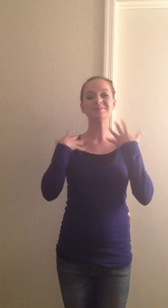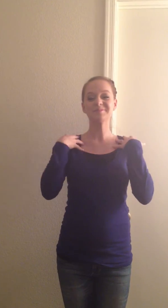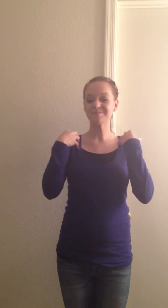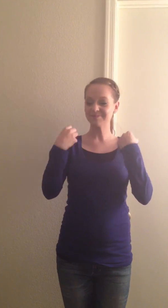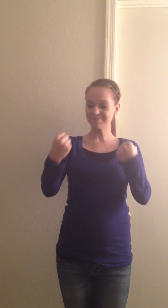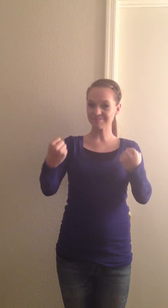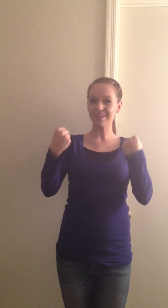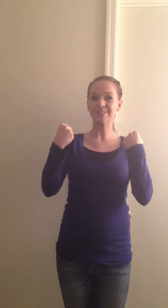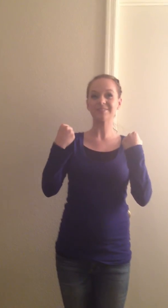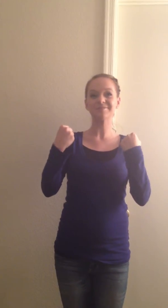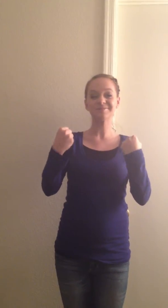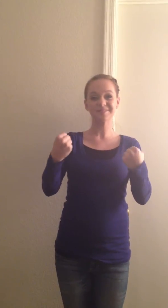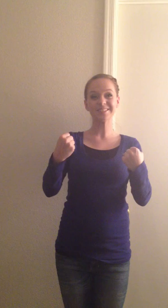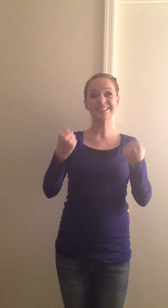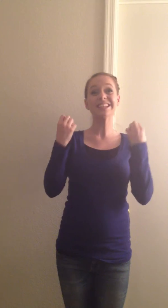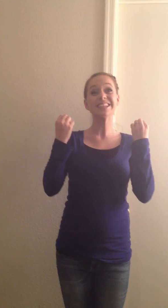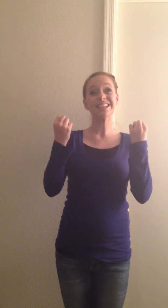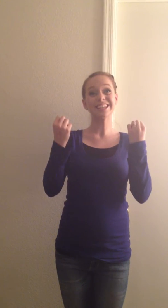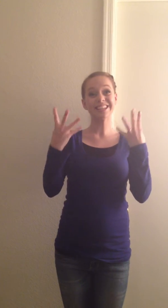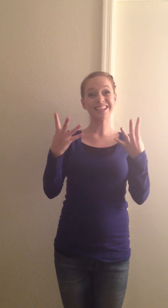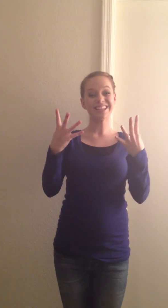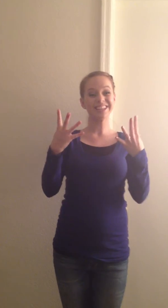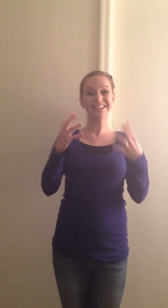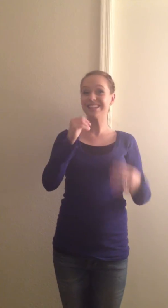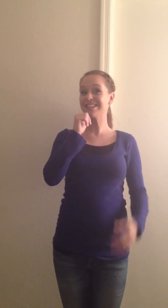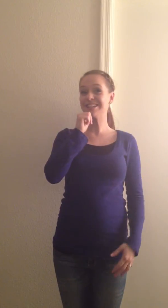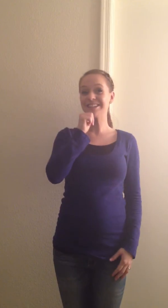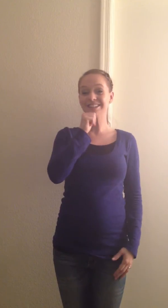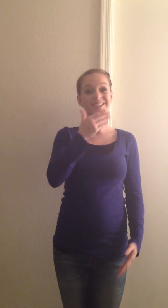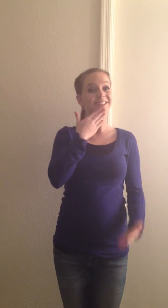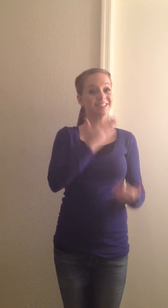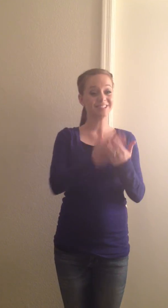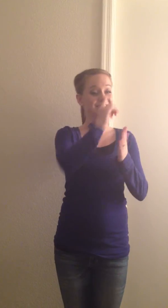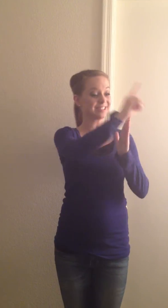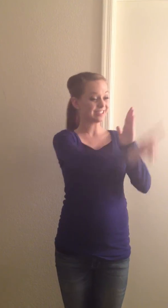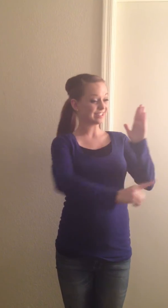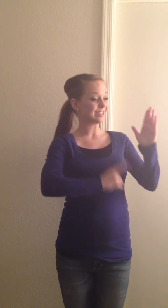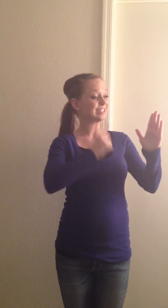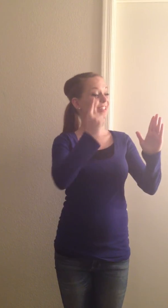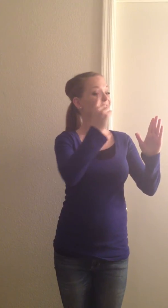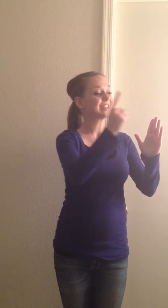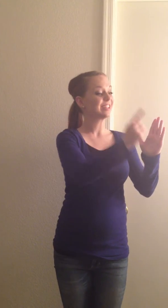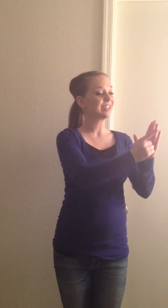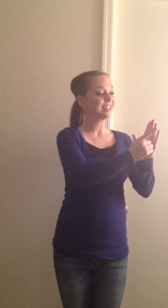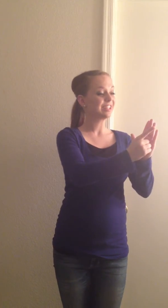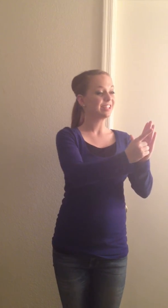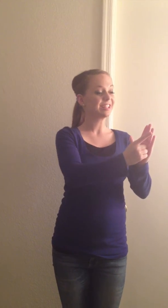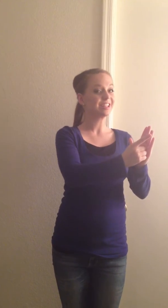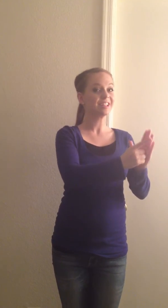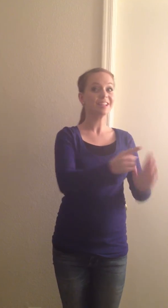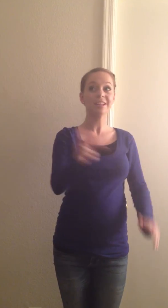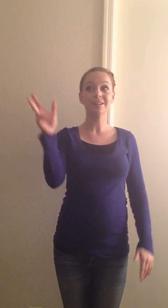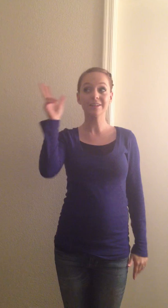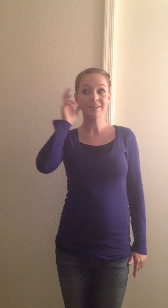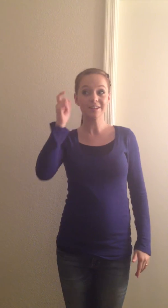his power, oh, for many an unfruitful hour, oh, then was heard to